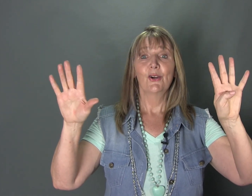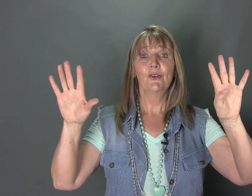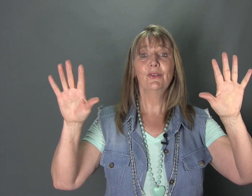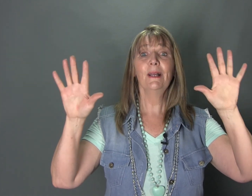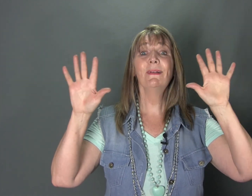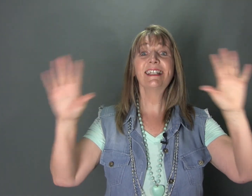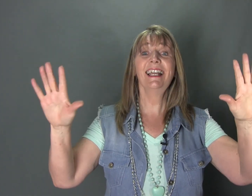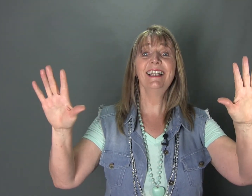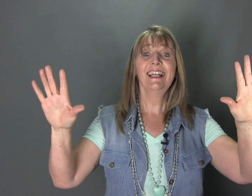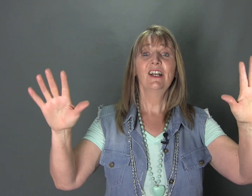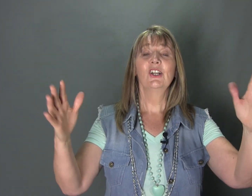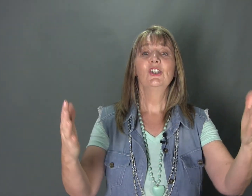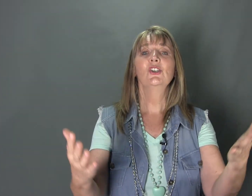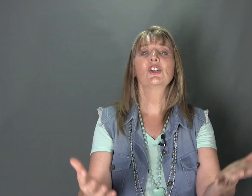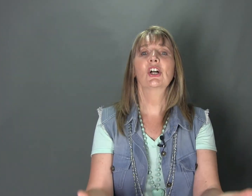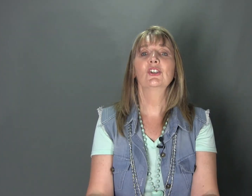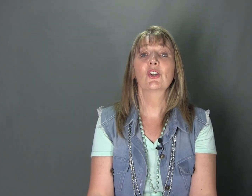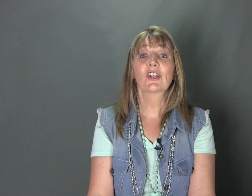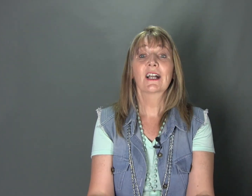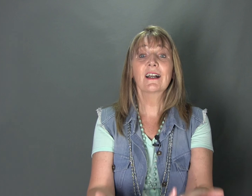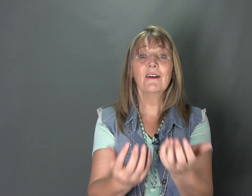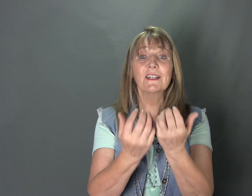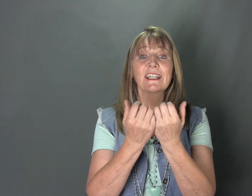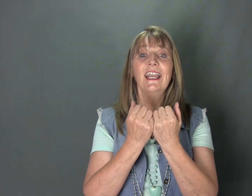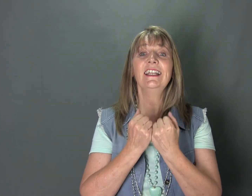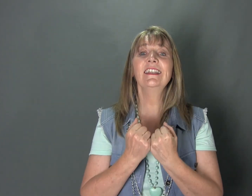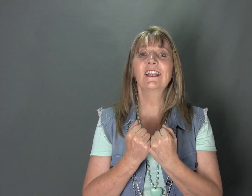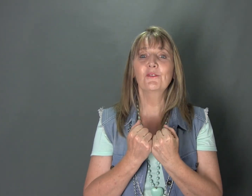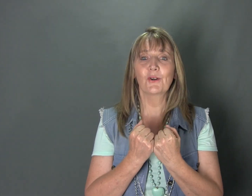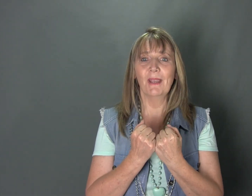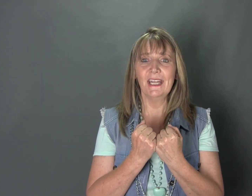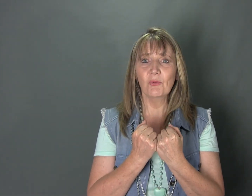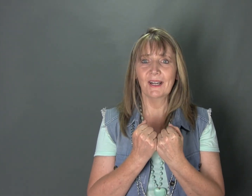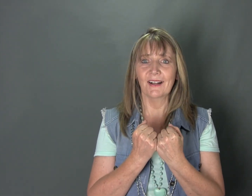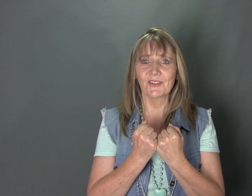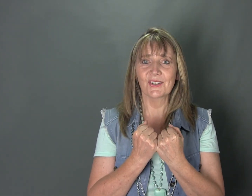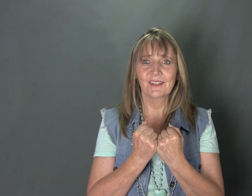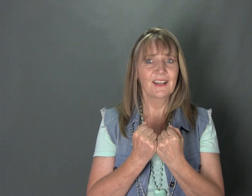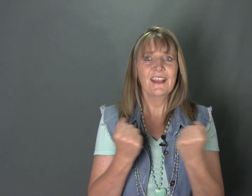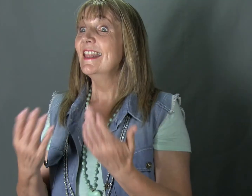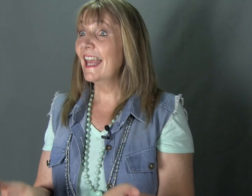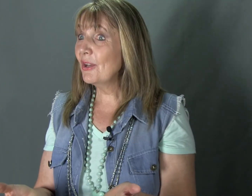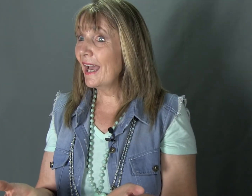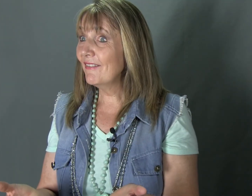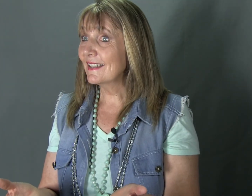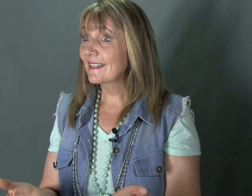Rule number ten you shall not covet anything from anyone else. There you have it